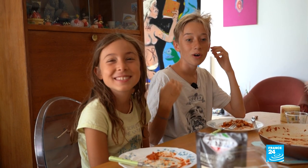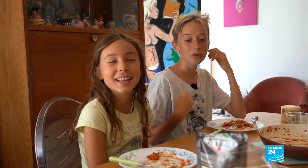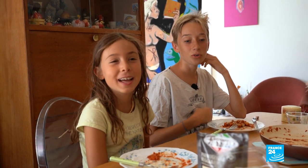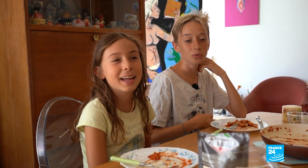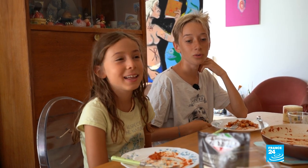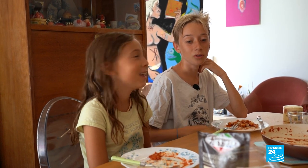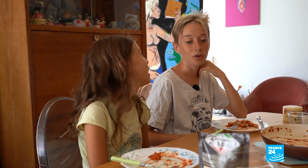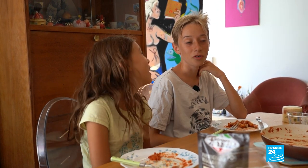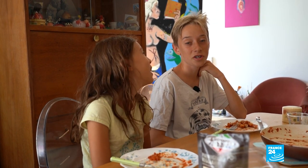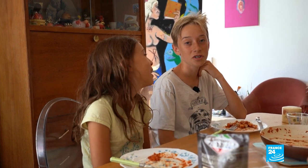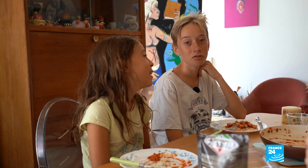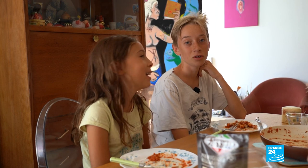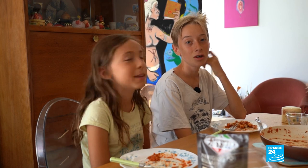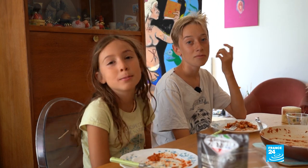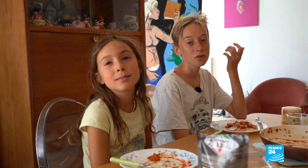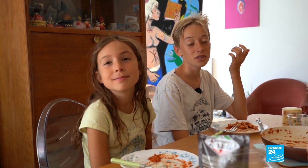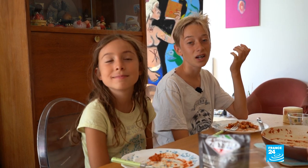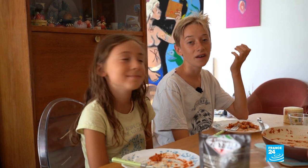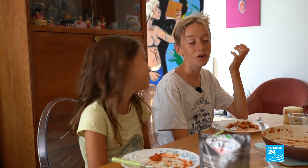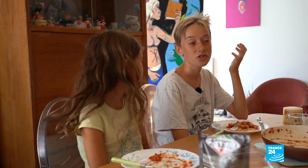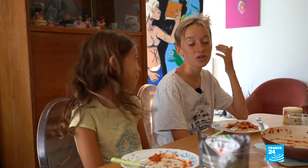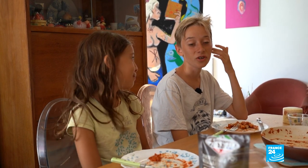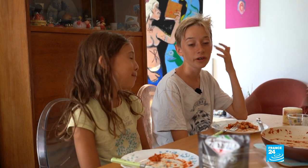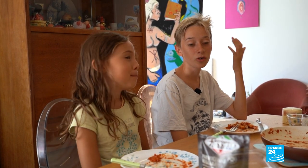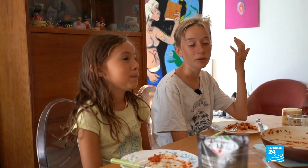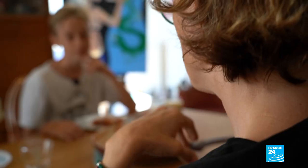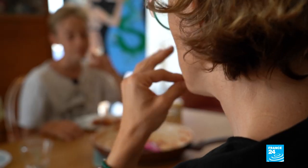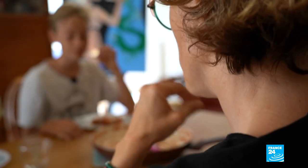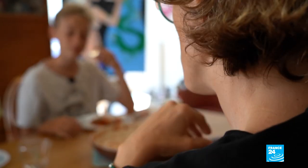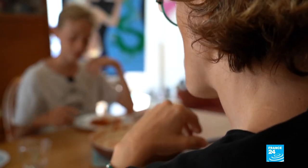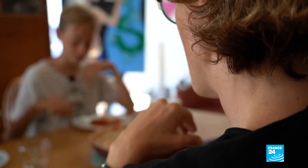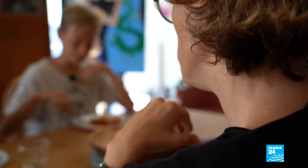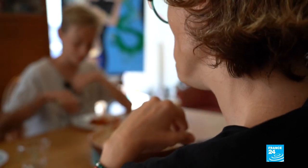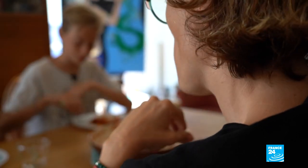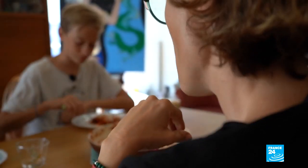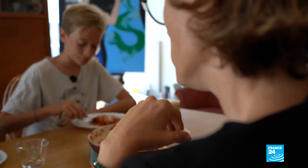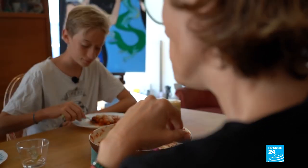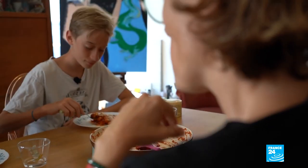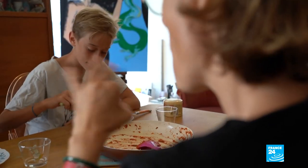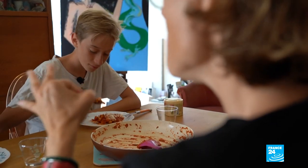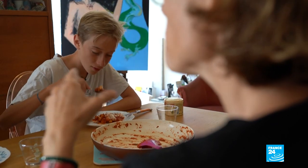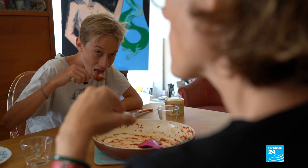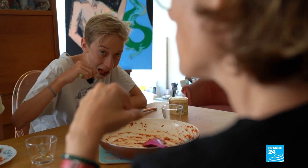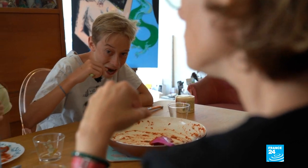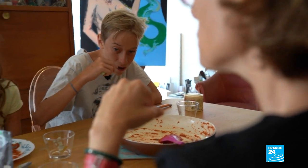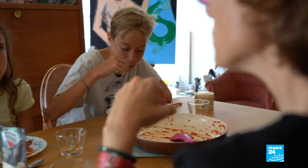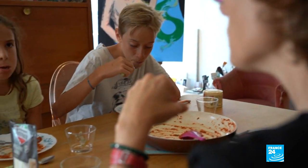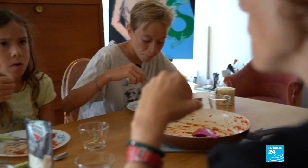oral French at the table because it bothers her that she can't understand. Sometimes it's weird. It's so silent. You don't even realise you're speaking.